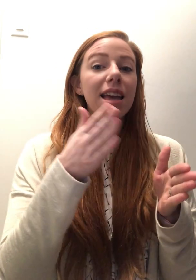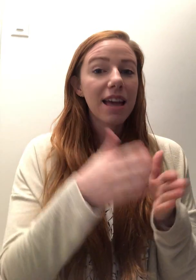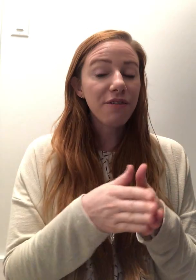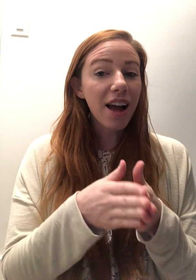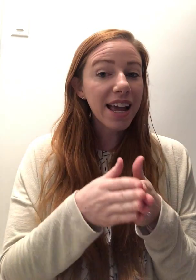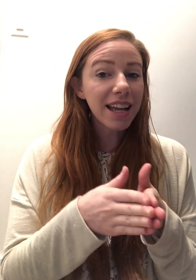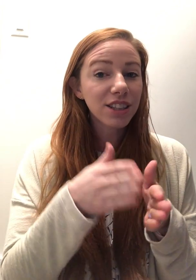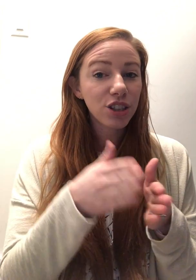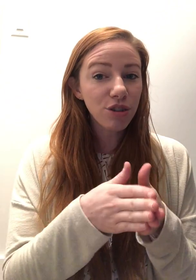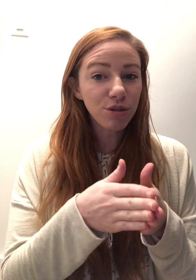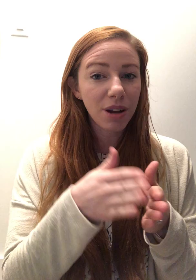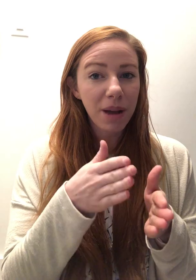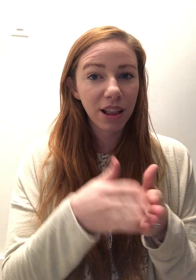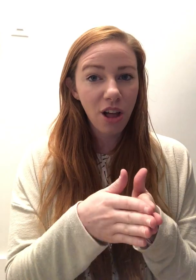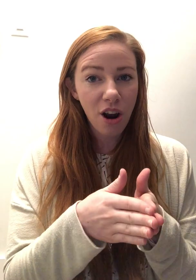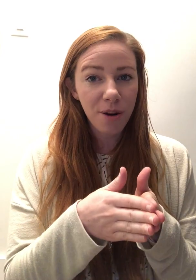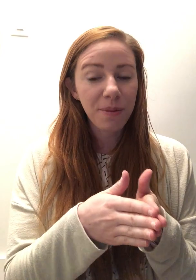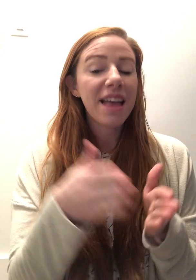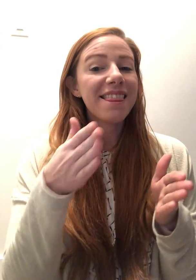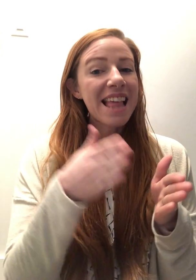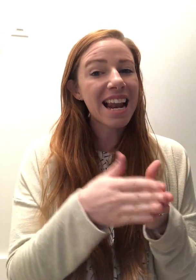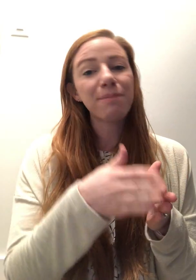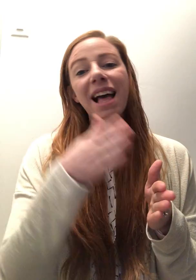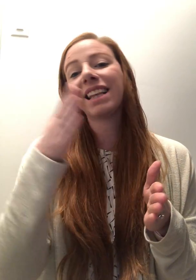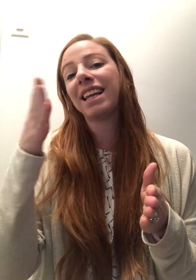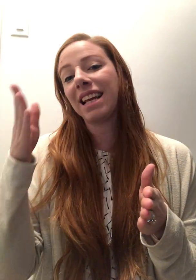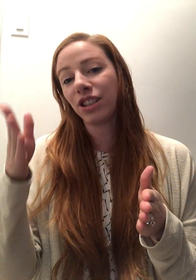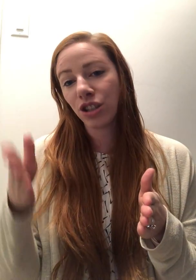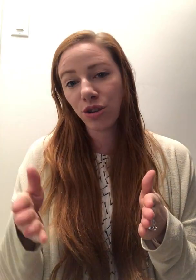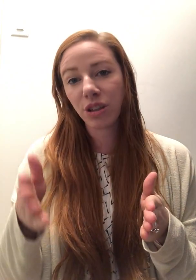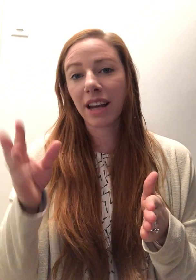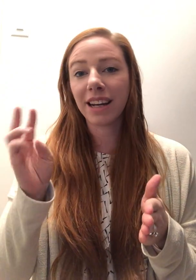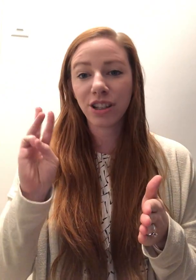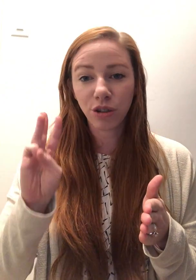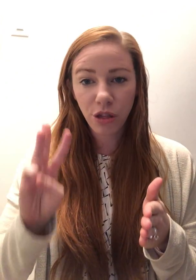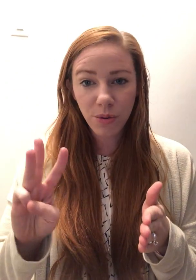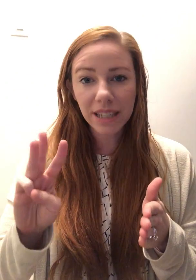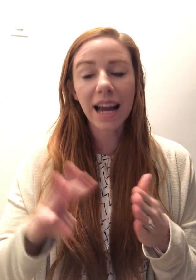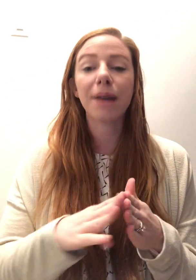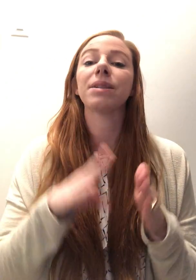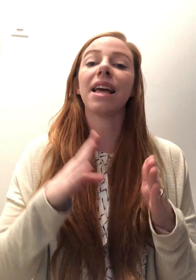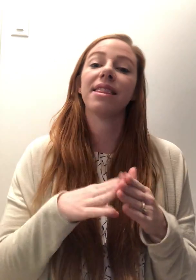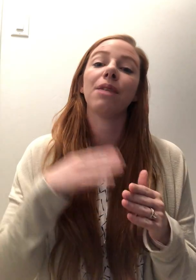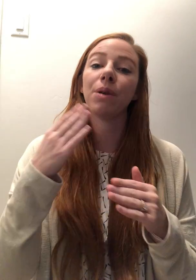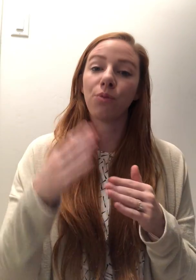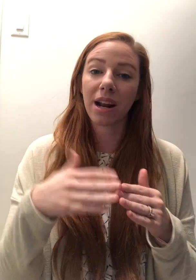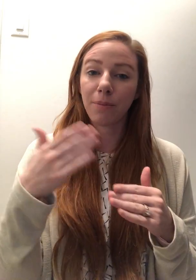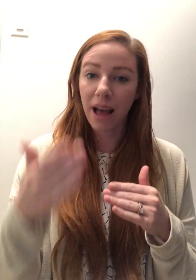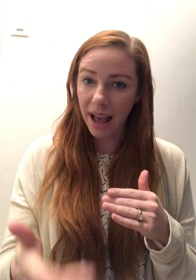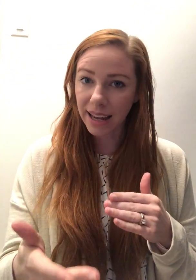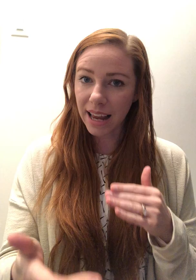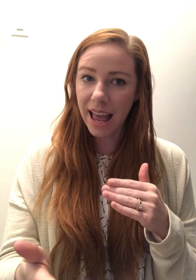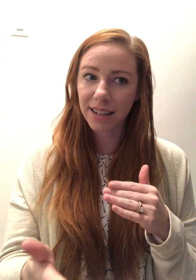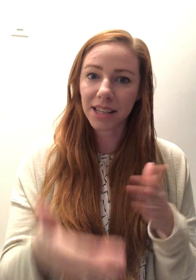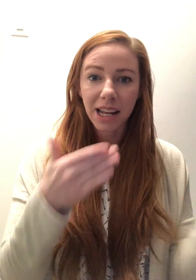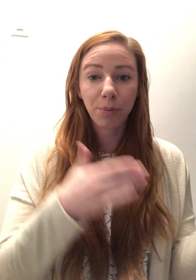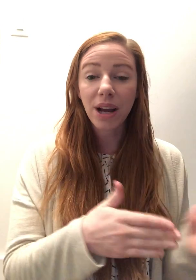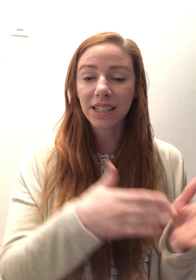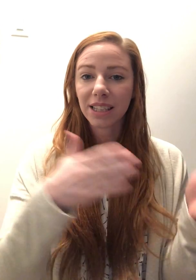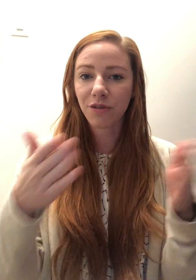If I hit snooze on my alarm, then I'm likely to hit snooze an additional three times and then be running behind and setting a precedence